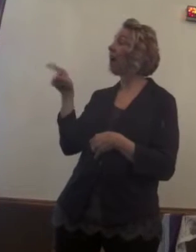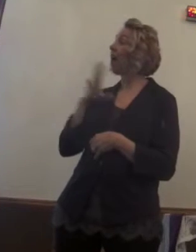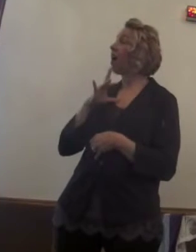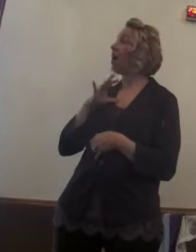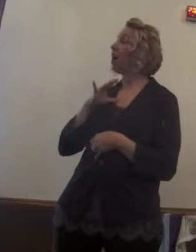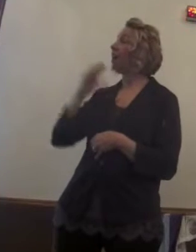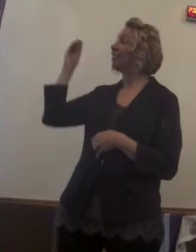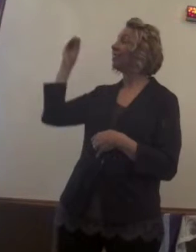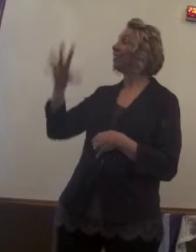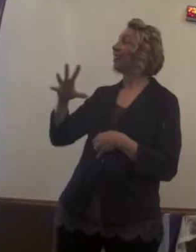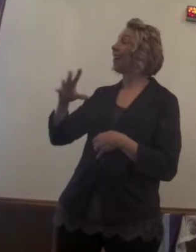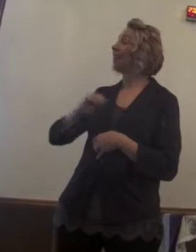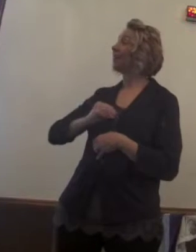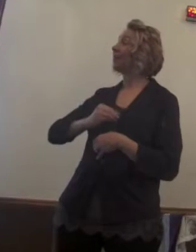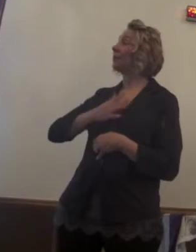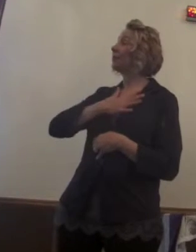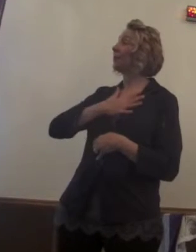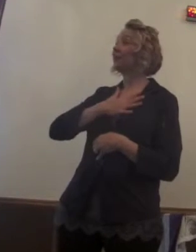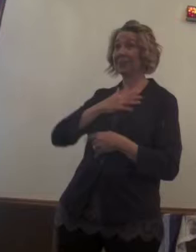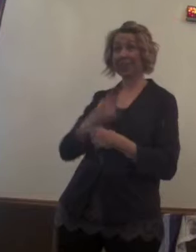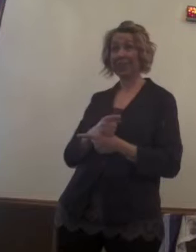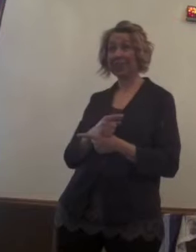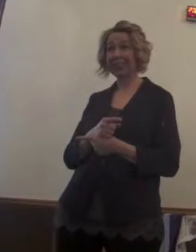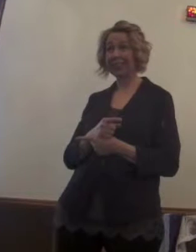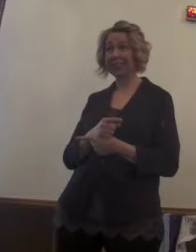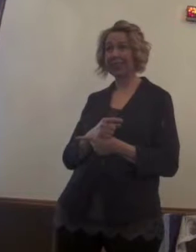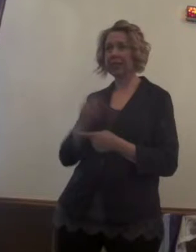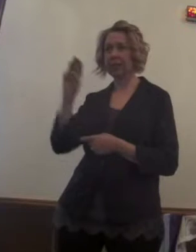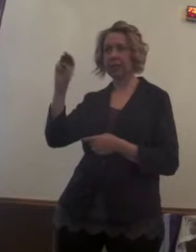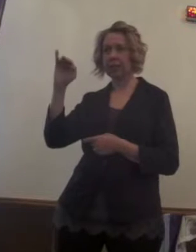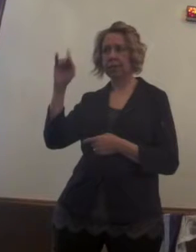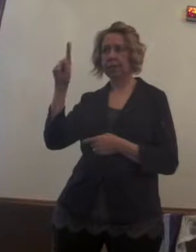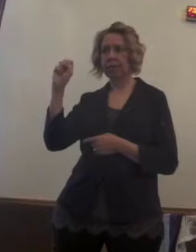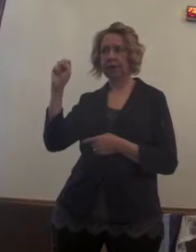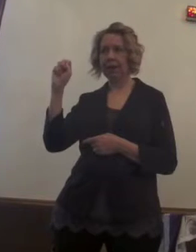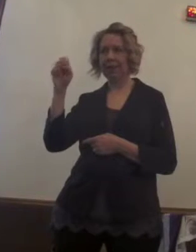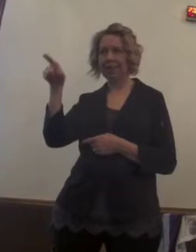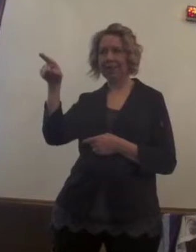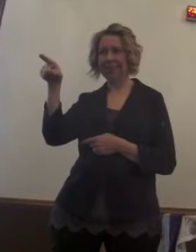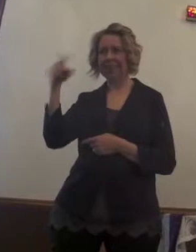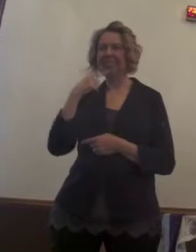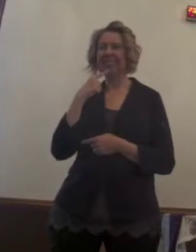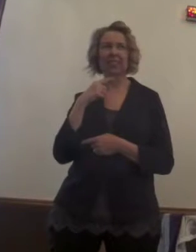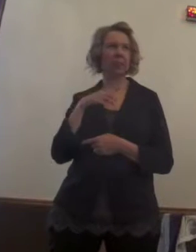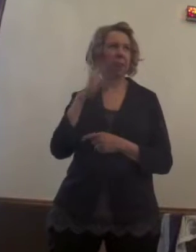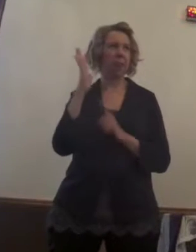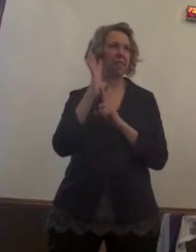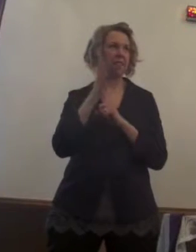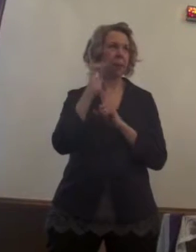Plan your day. And I forgot. I think it's Michael who always teases me. Five minutes later, it's raining outside.